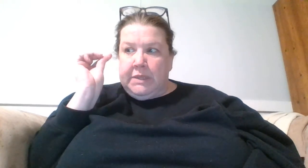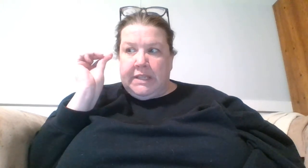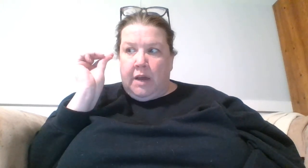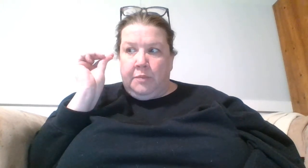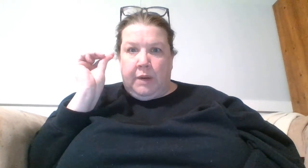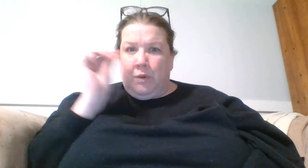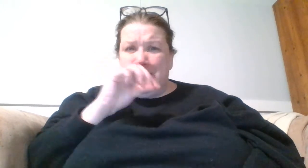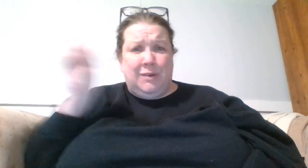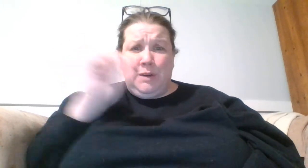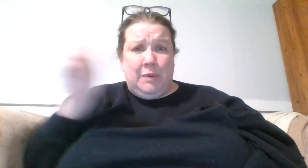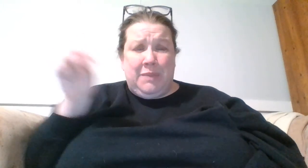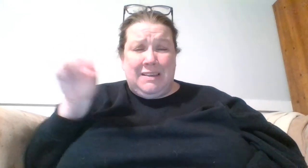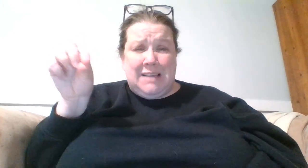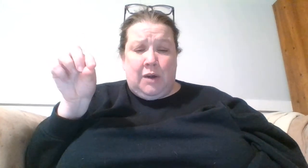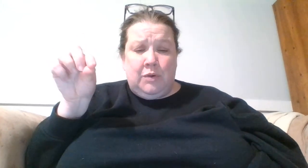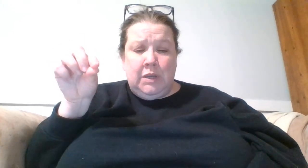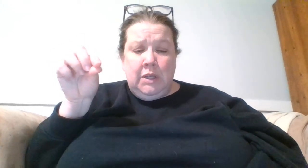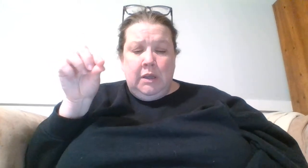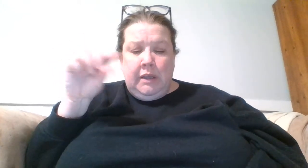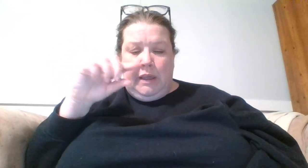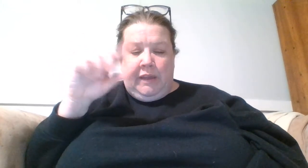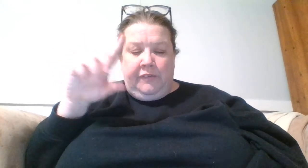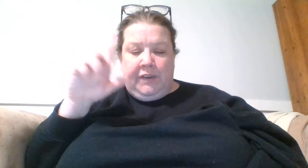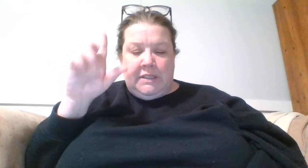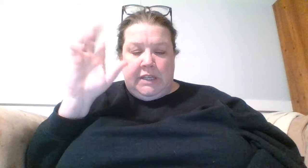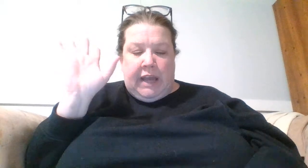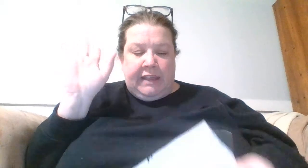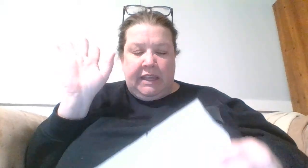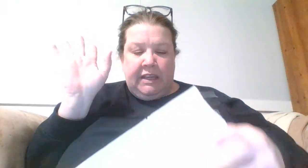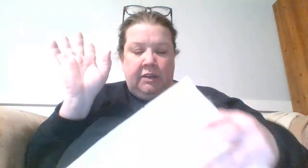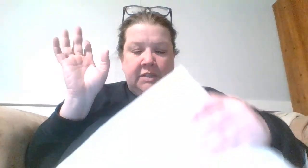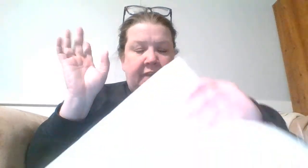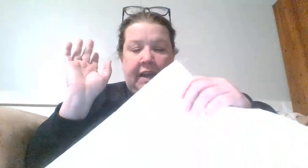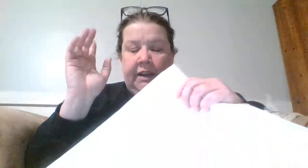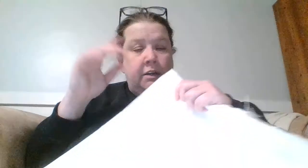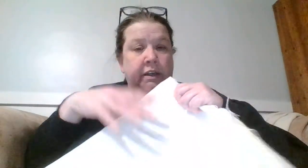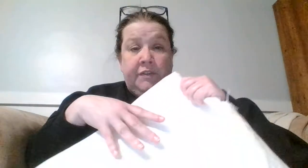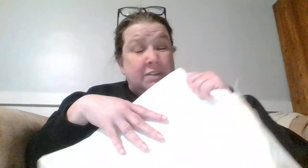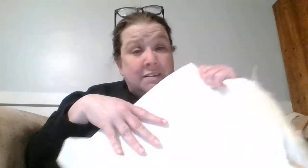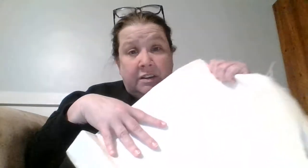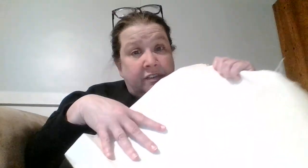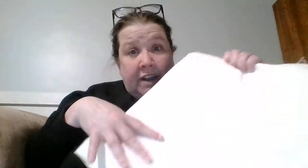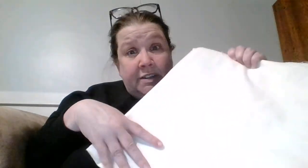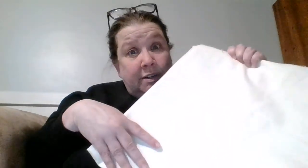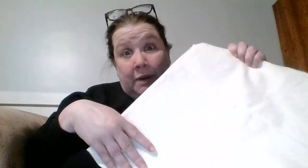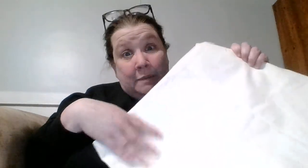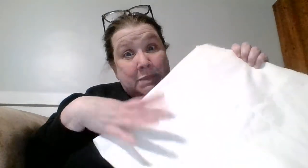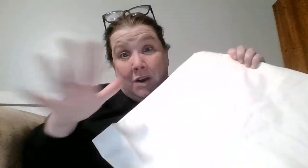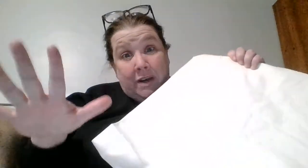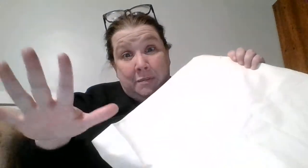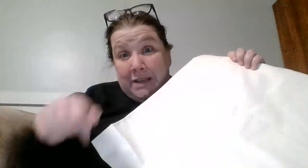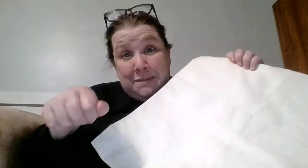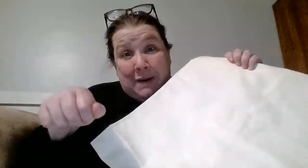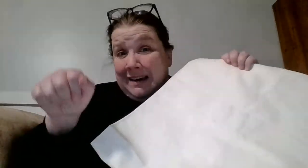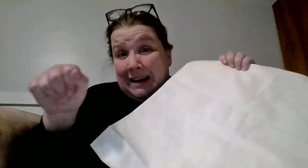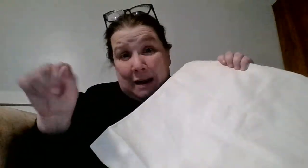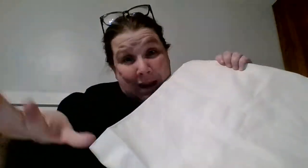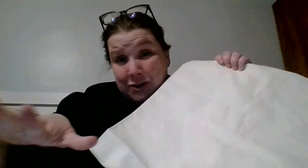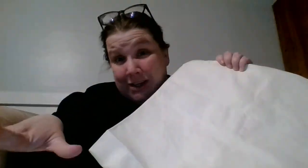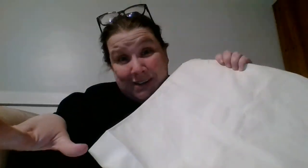miscount but I wasn't going to rip things out and fix it I think it looks fine if it doesn't look fine to you I'm sorry but it's mine and I'm not changing